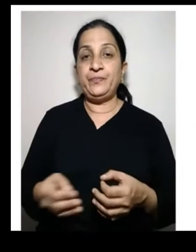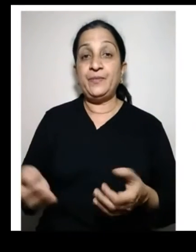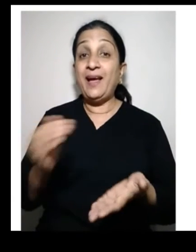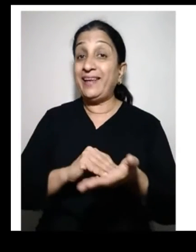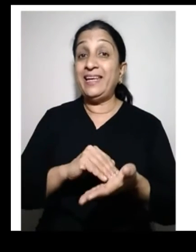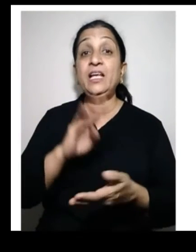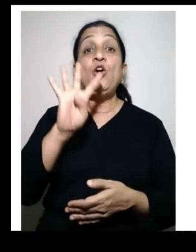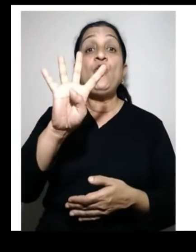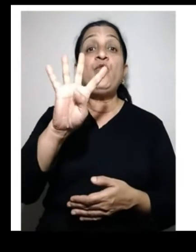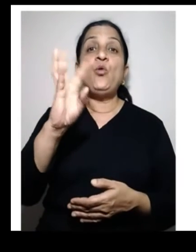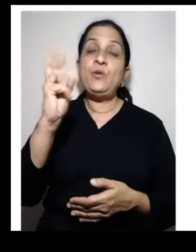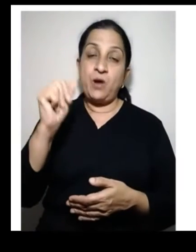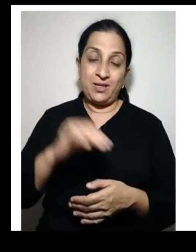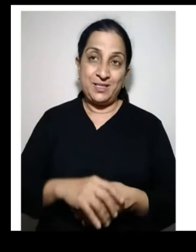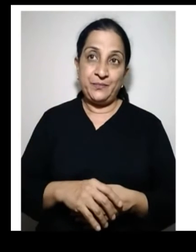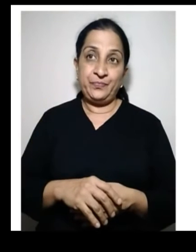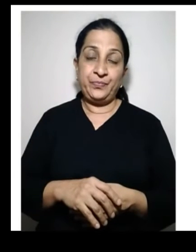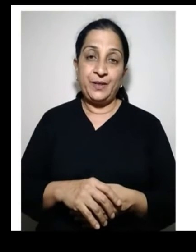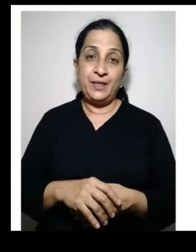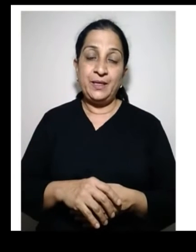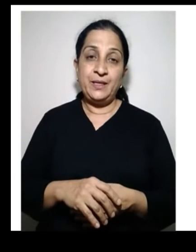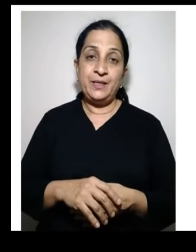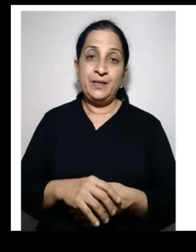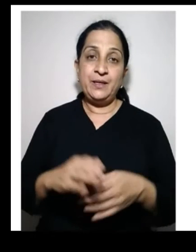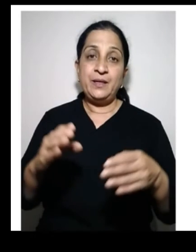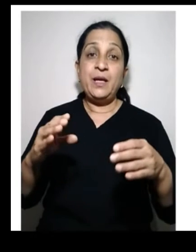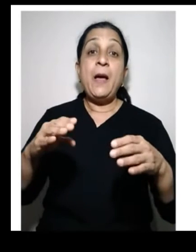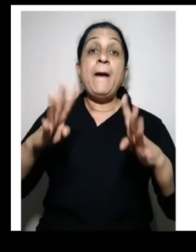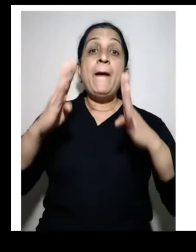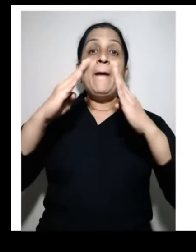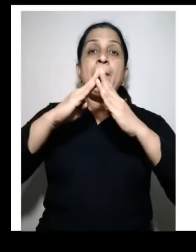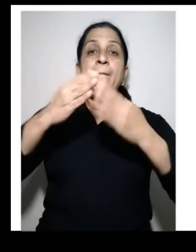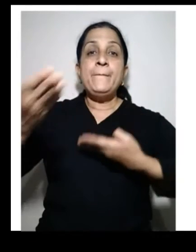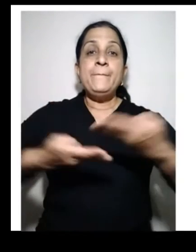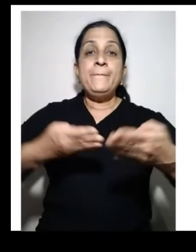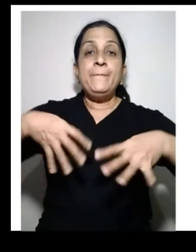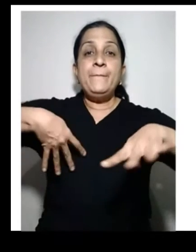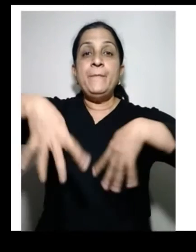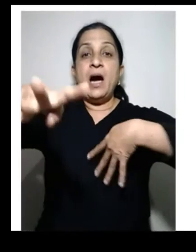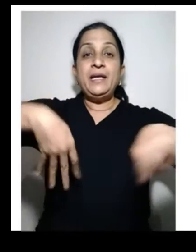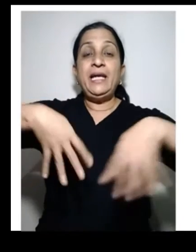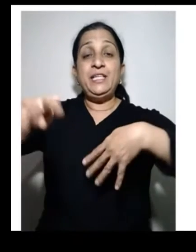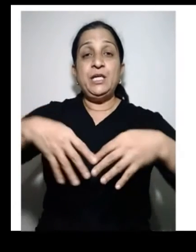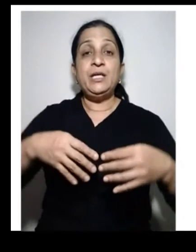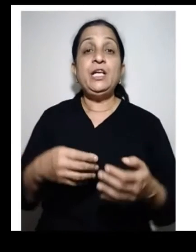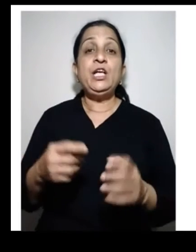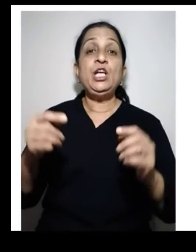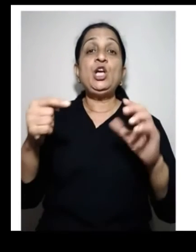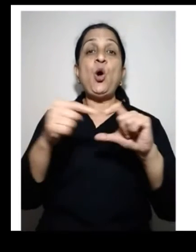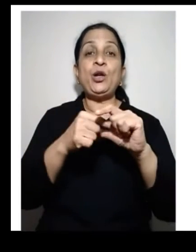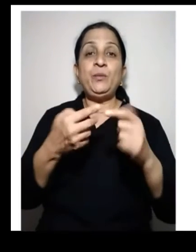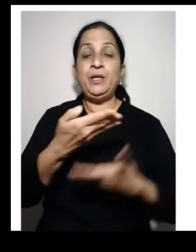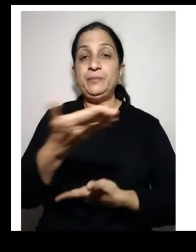Question 4. 4 marks. Market economy.